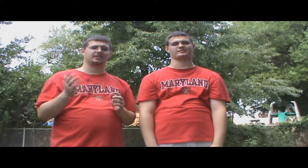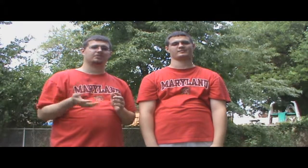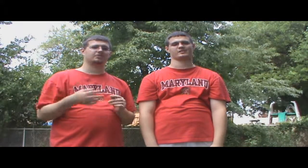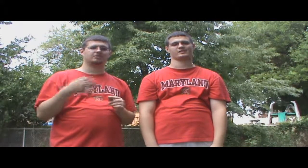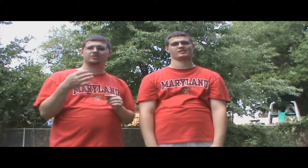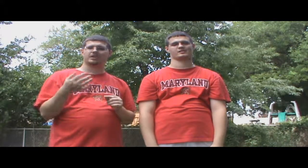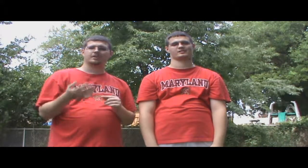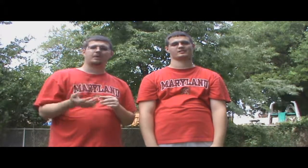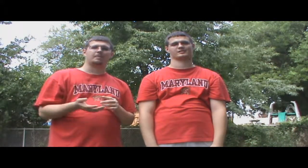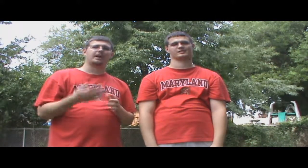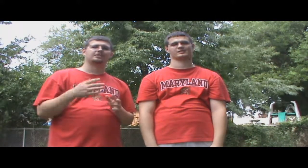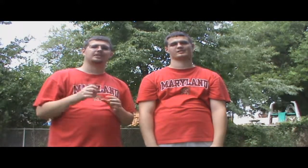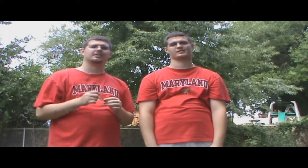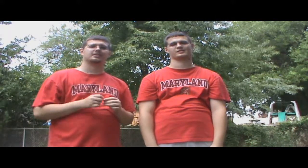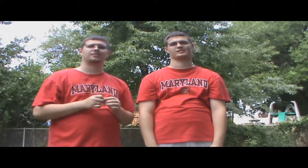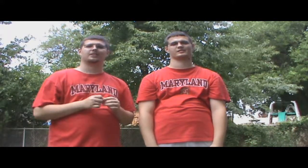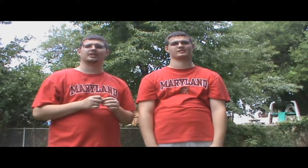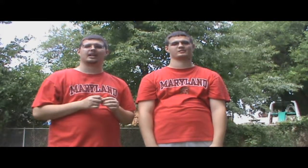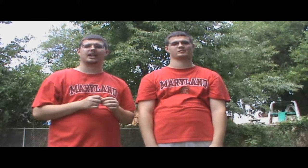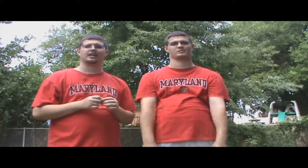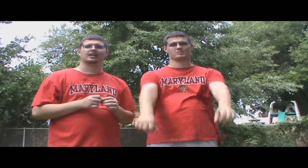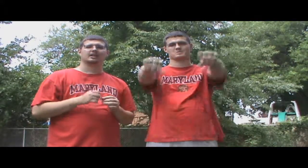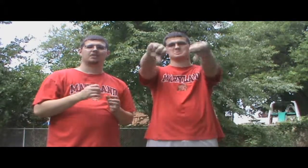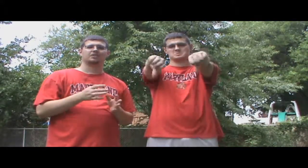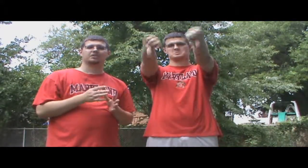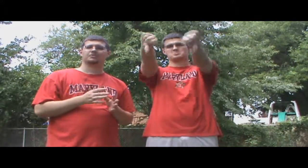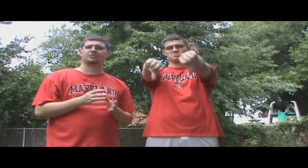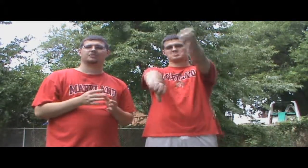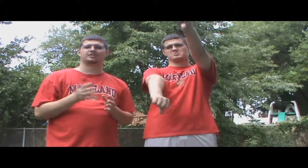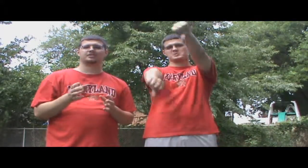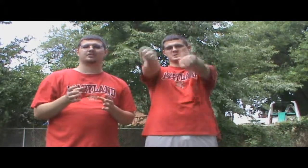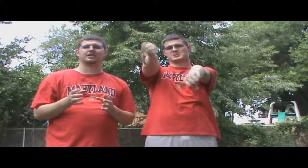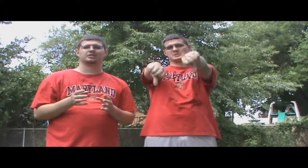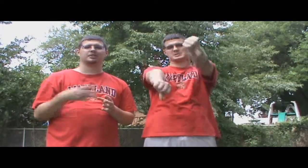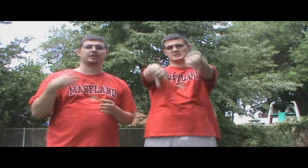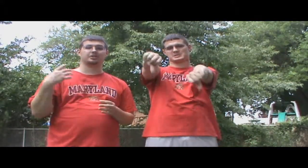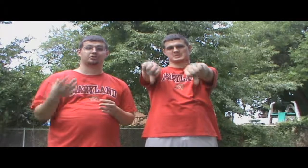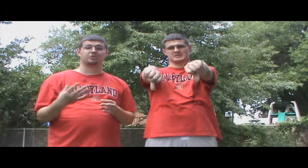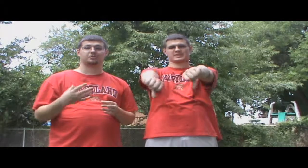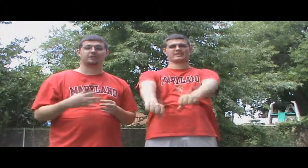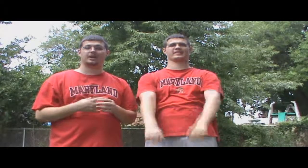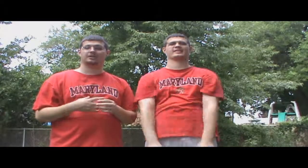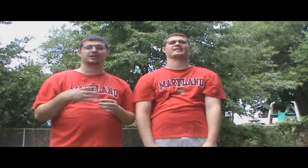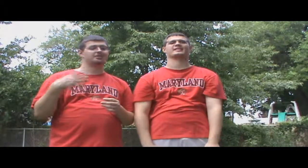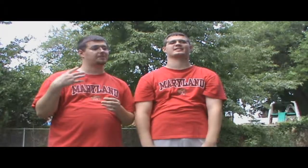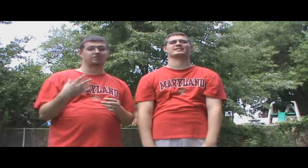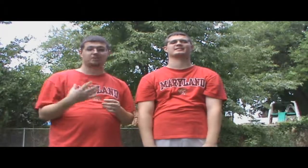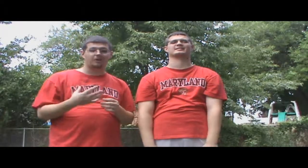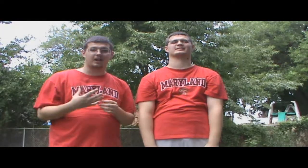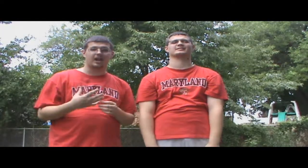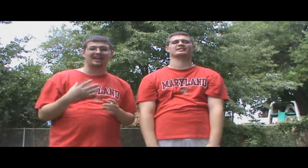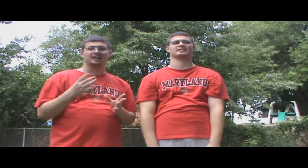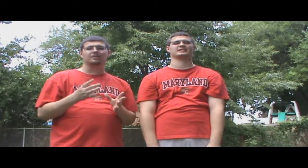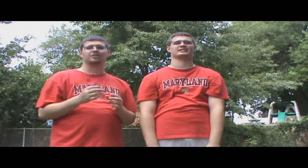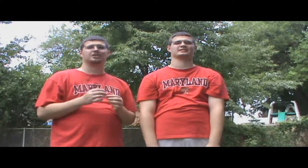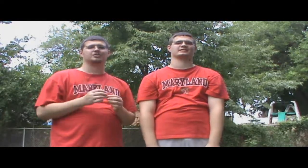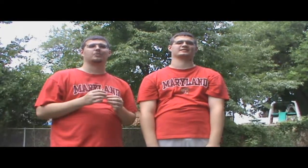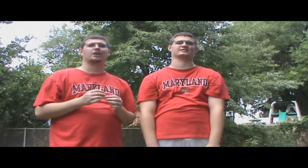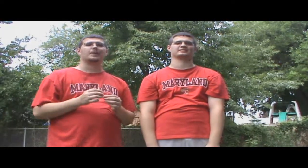issues about mounting and stuff like that. Other YouTube, such as DSP, shows you how it does. And if you're a tall guy, it really doesn't work.